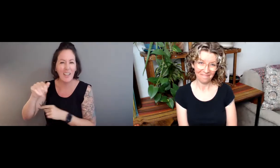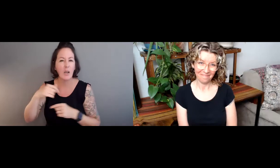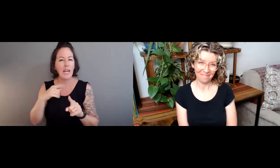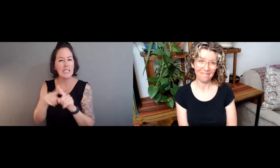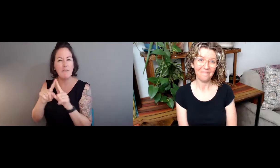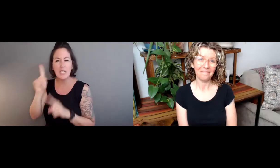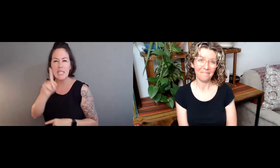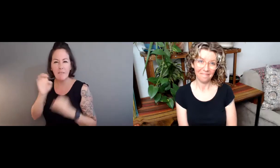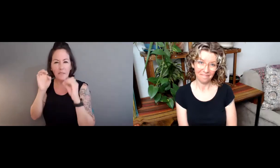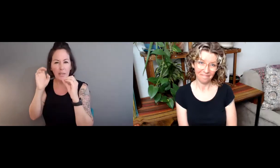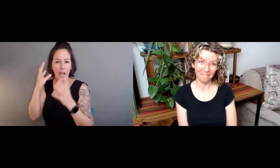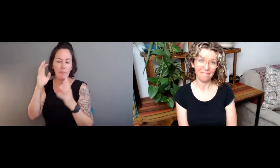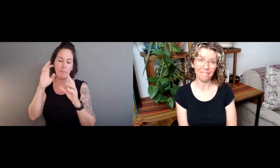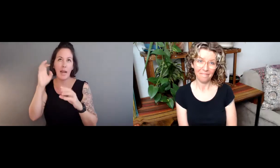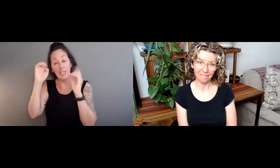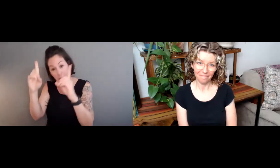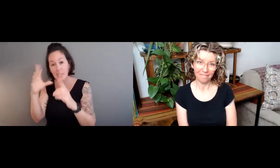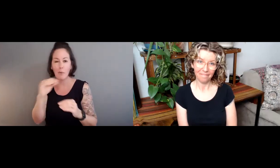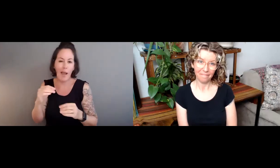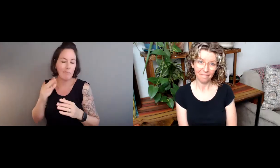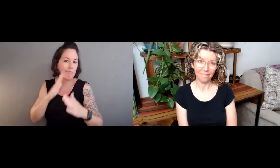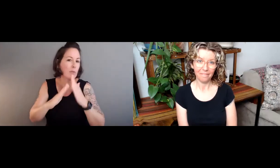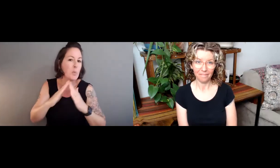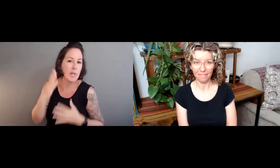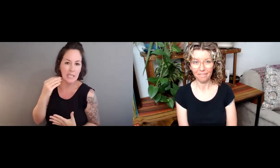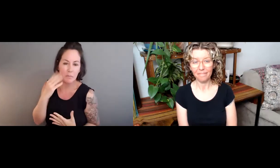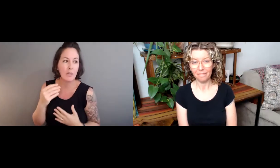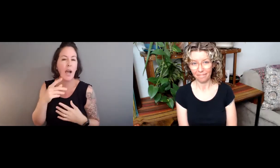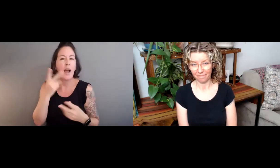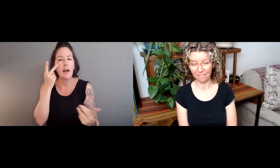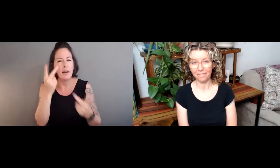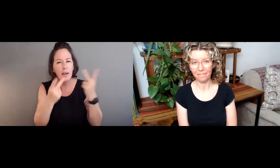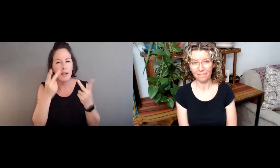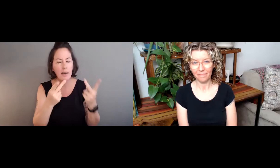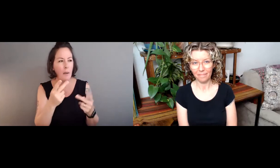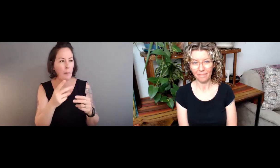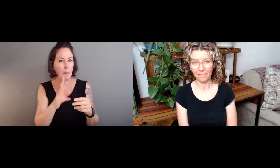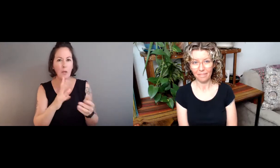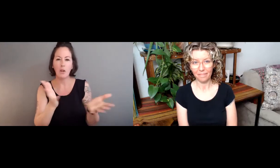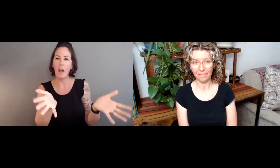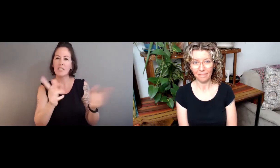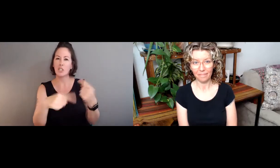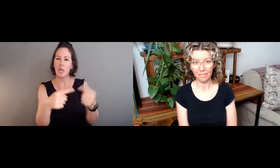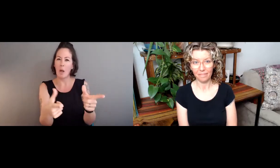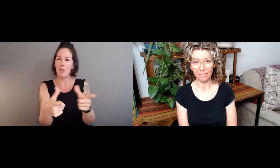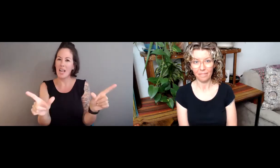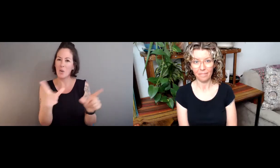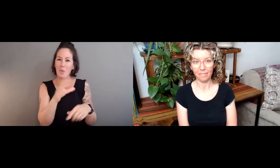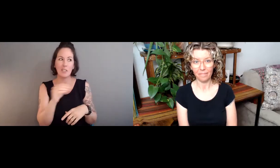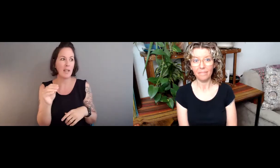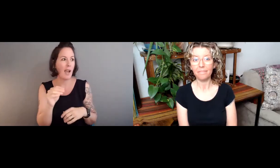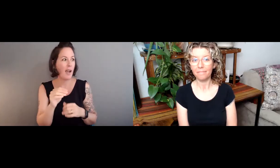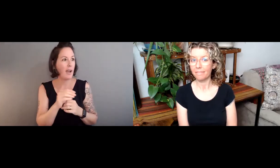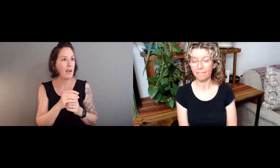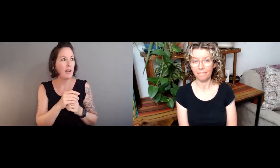both with other deaf children and alone as a deaf person. And then a deaf school later. And so I have a variety of different educational experiences